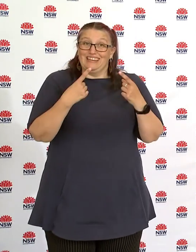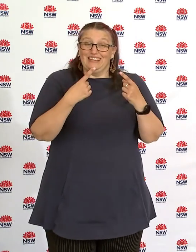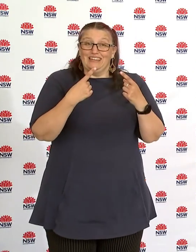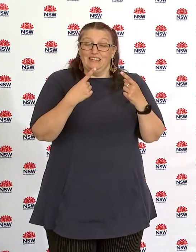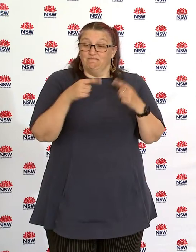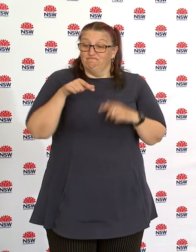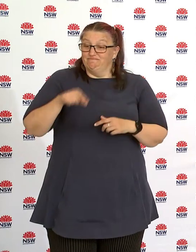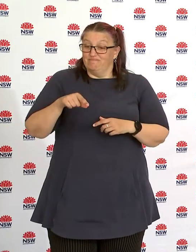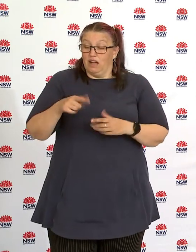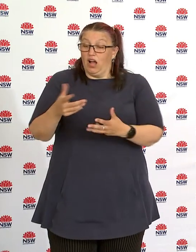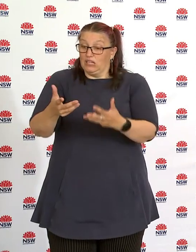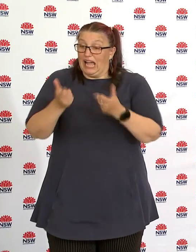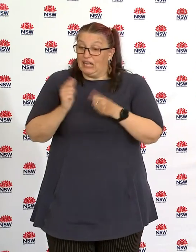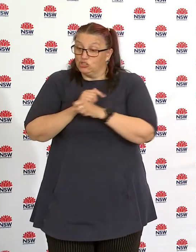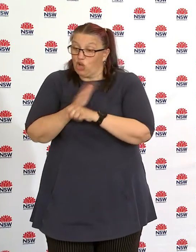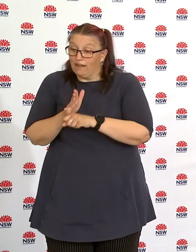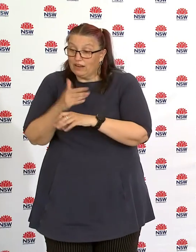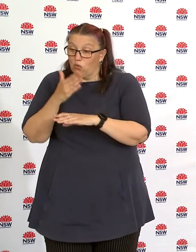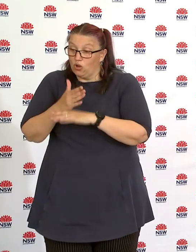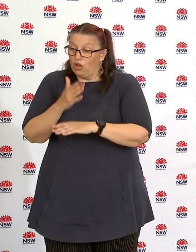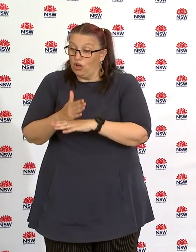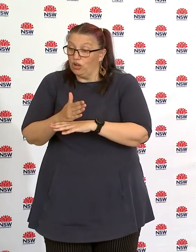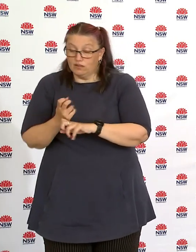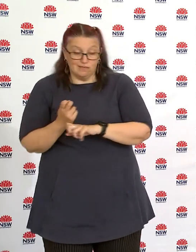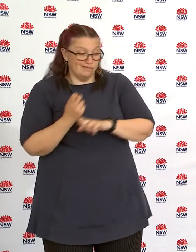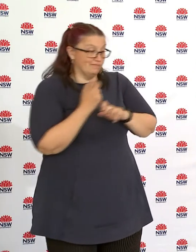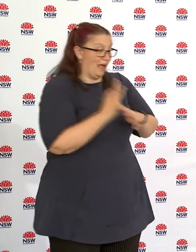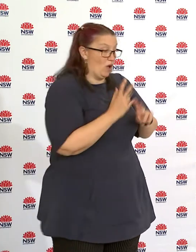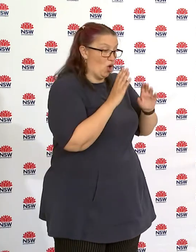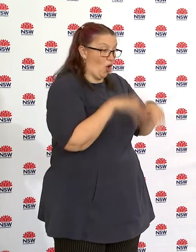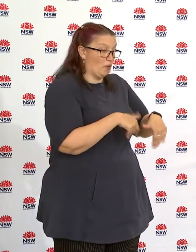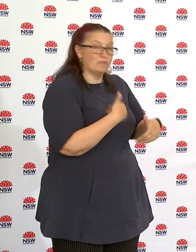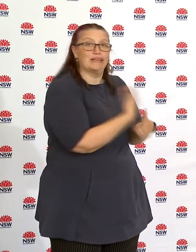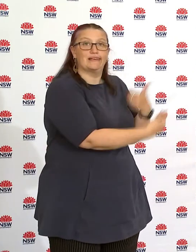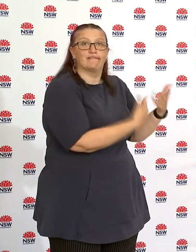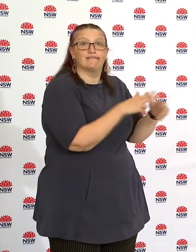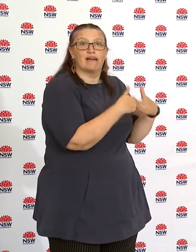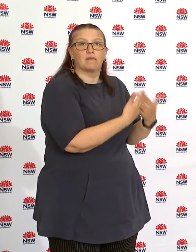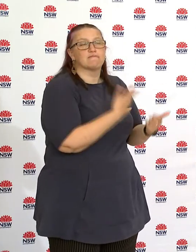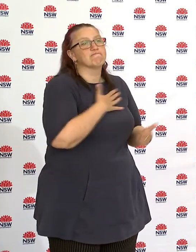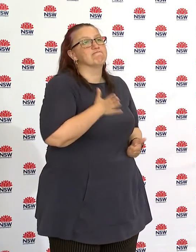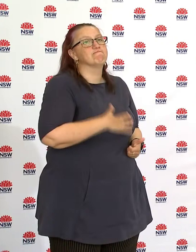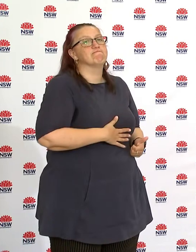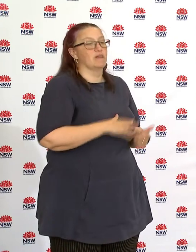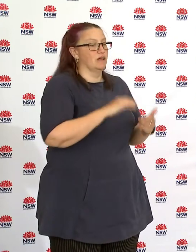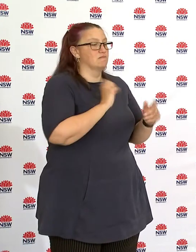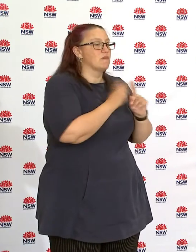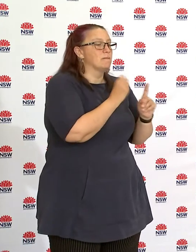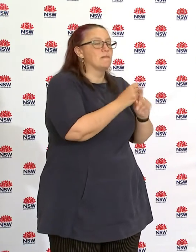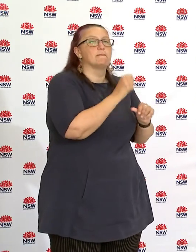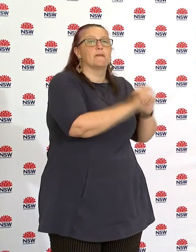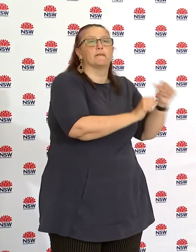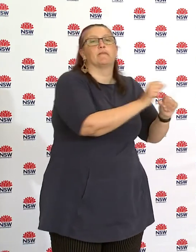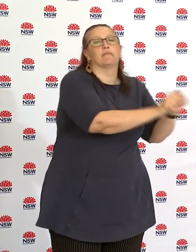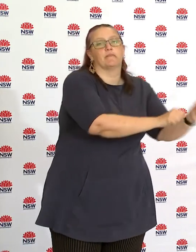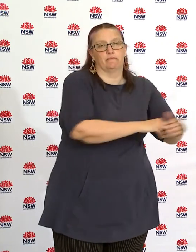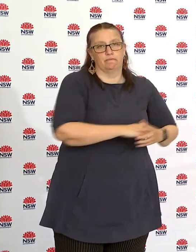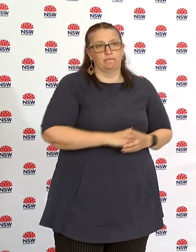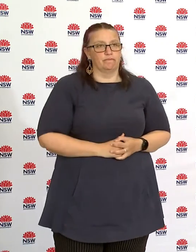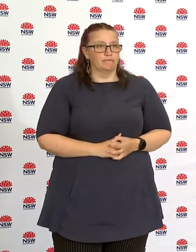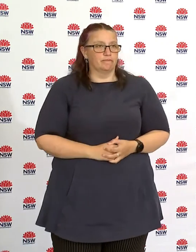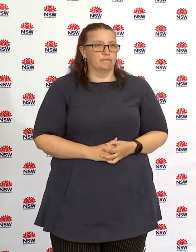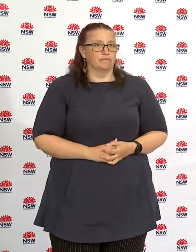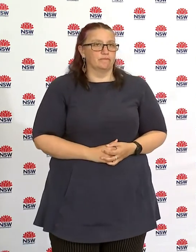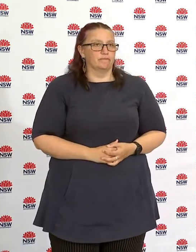communities, and been in lower country. System, we've other areas of healthcare. system, so this is So these are a about in